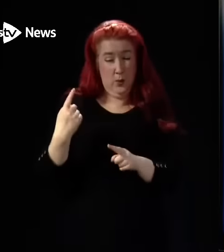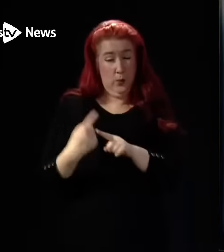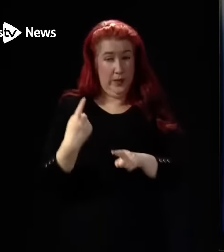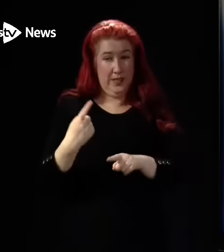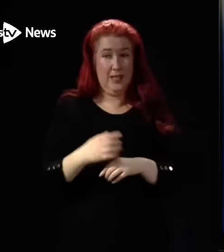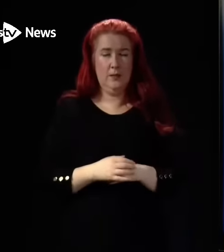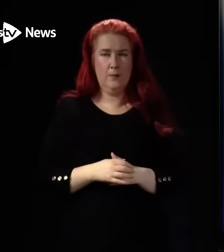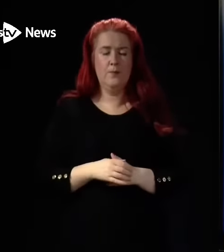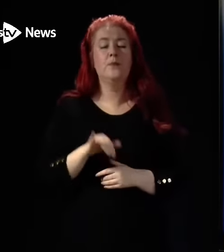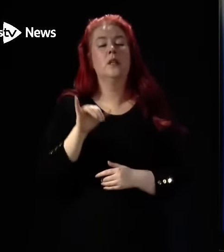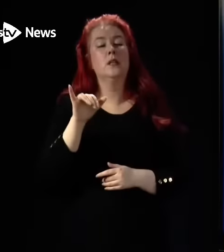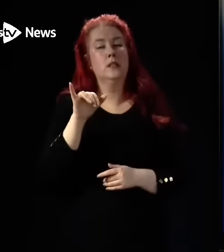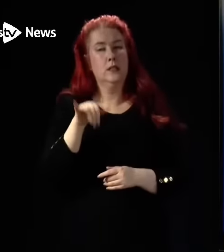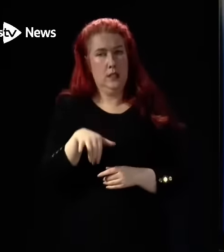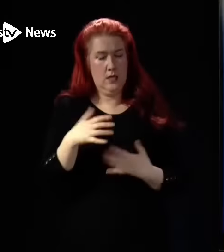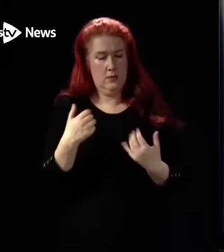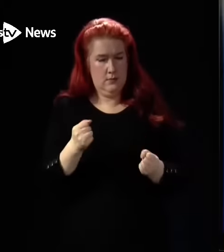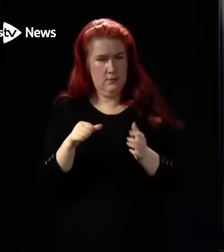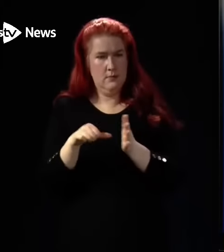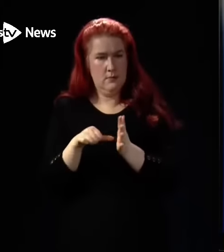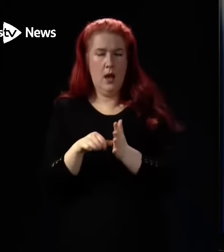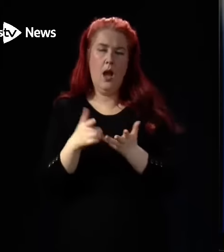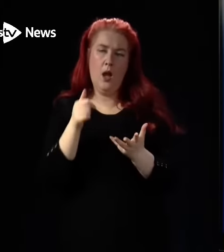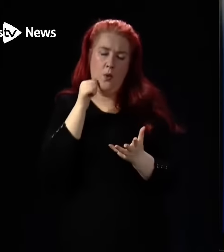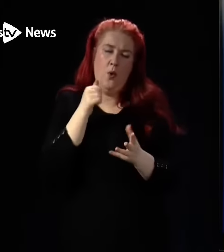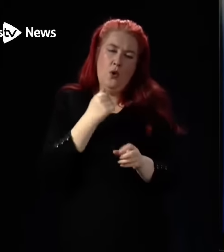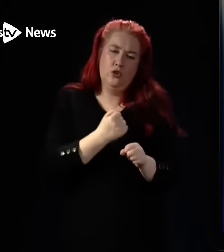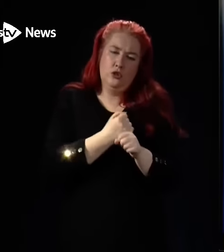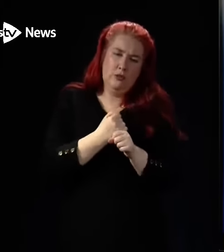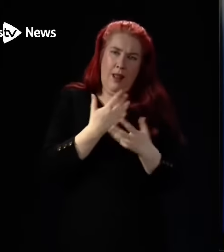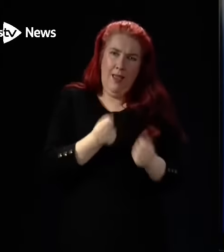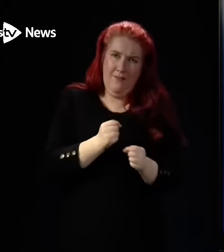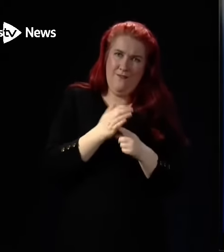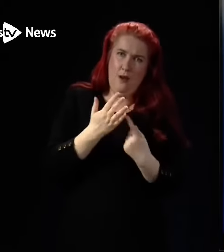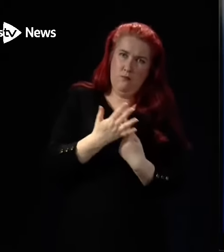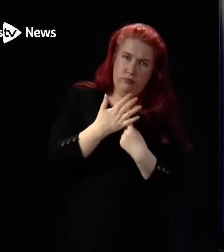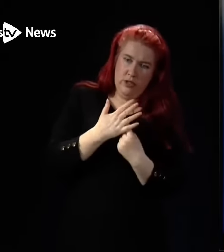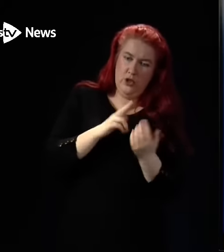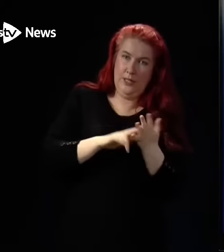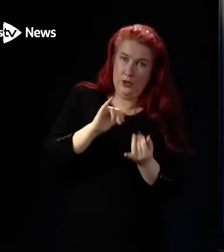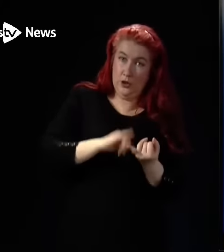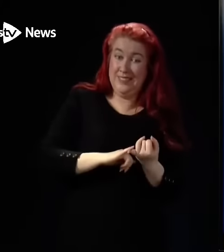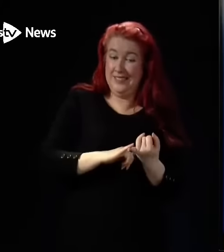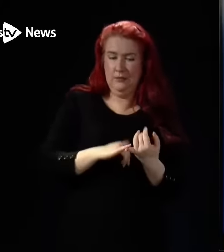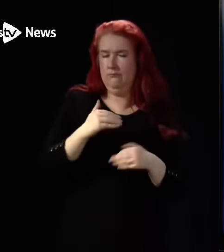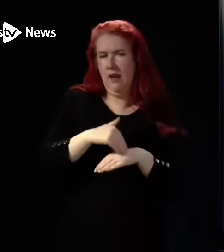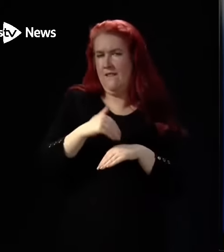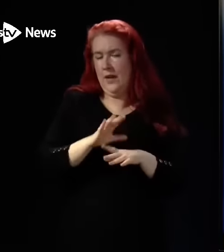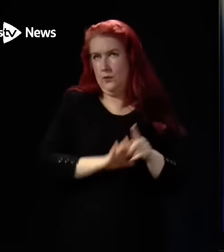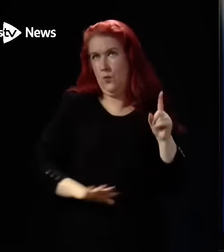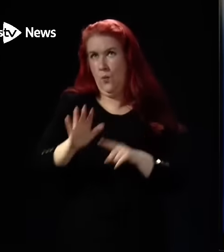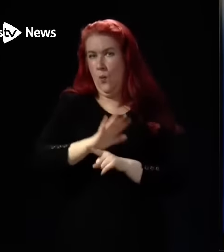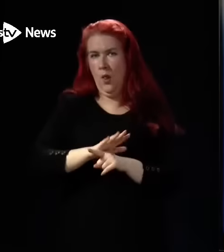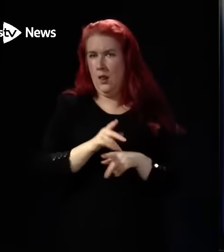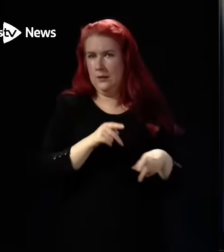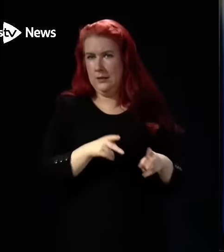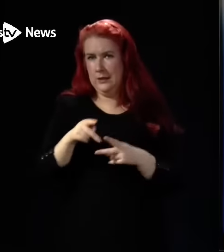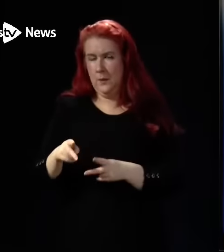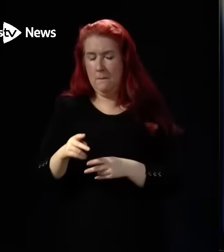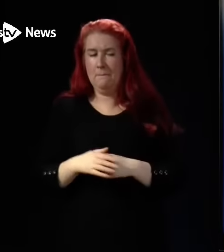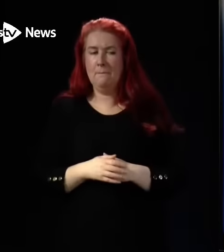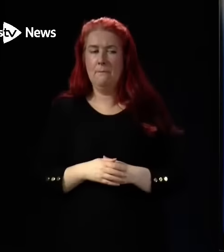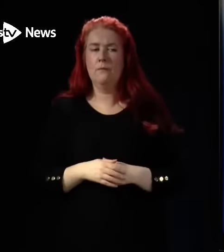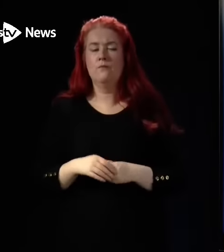is an issue, apart from general pressure on the ambulance service, reflecting the pressure across the whole system. There is a particular issue that I